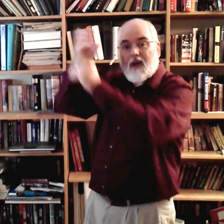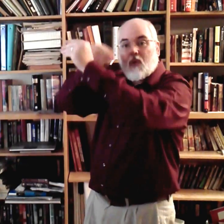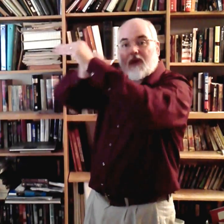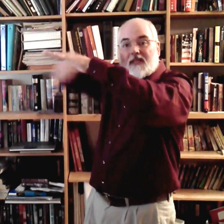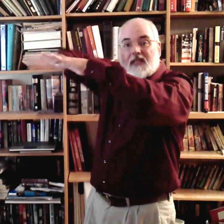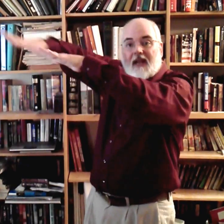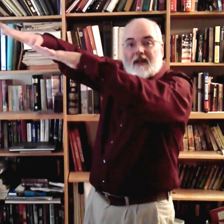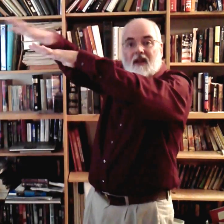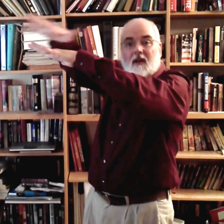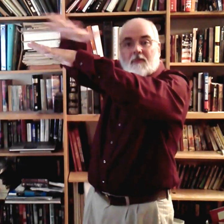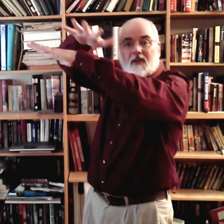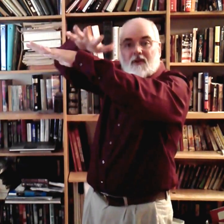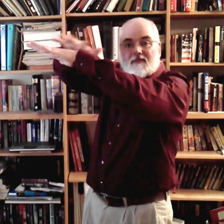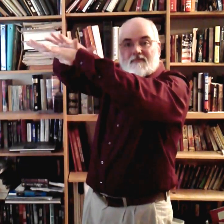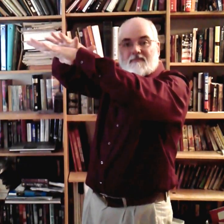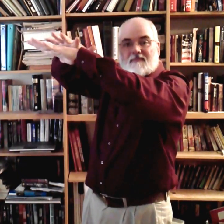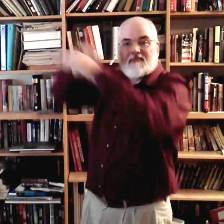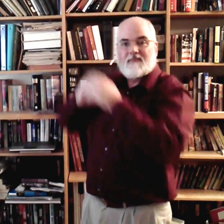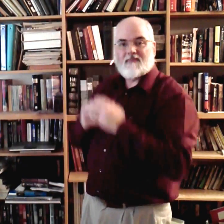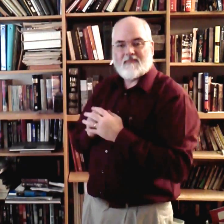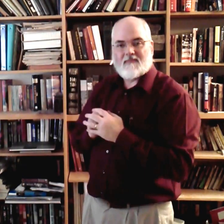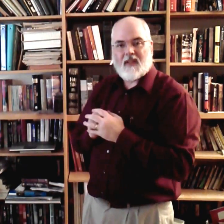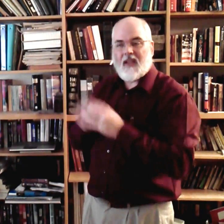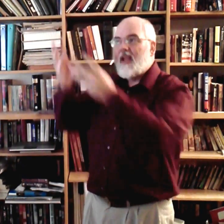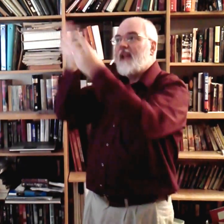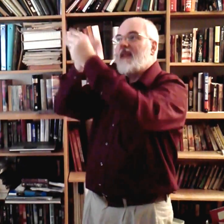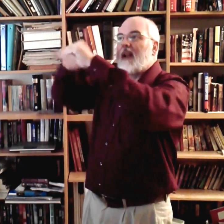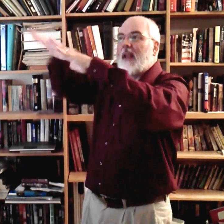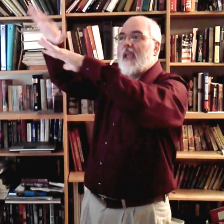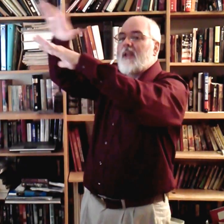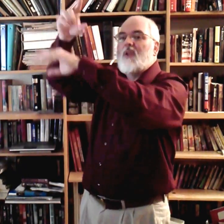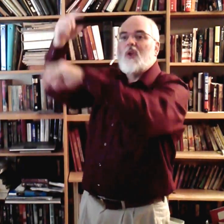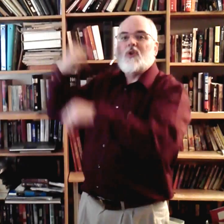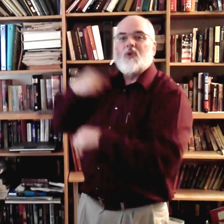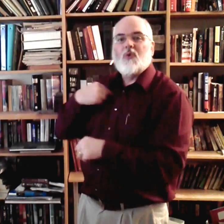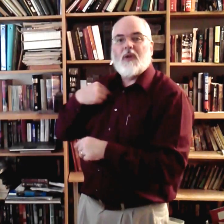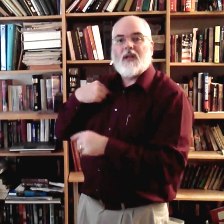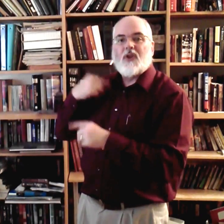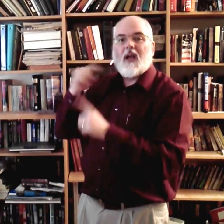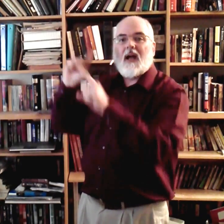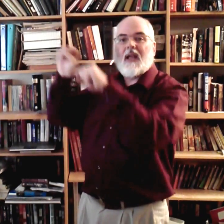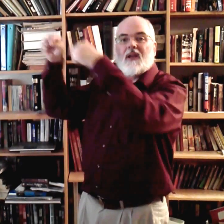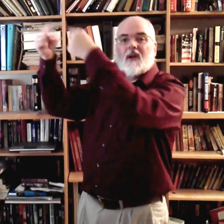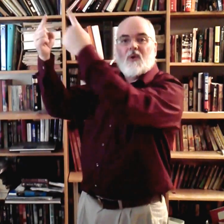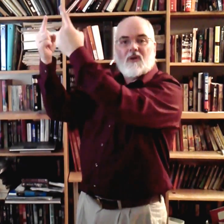there, we're going to sign it up here. Okay? That land to which I go.